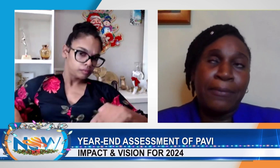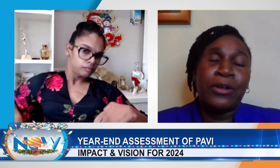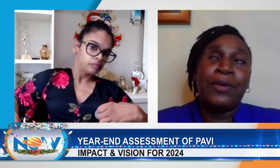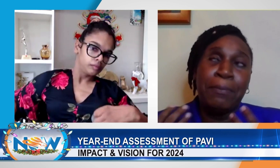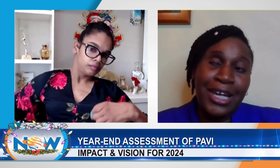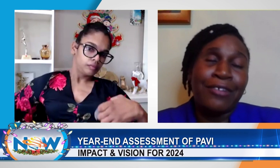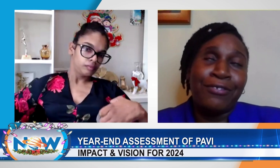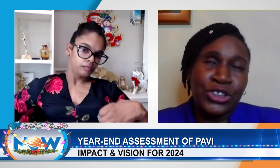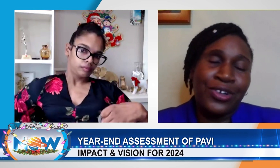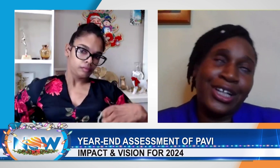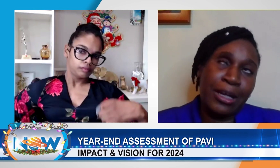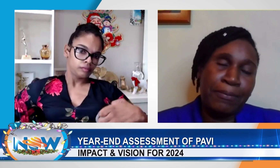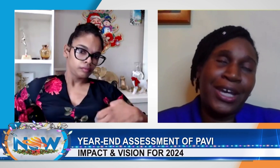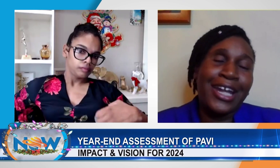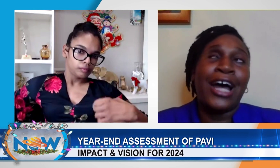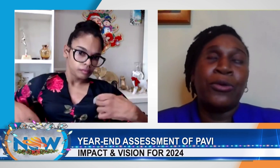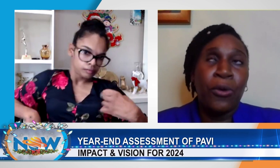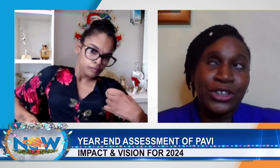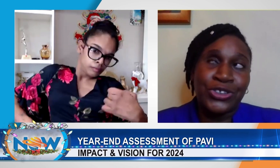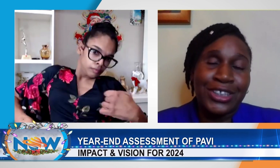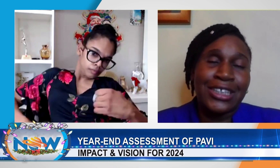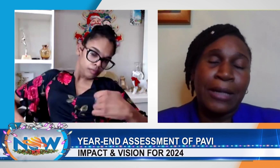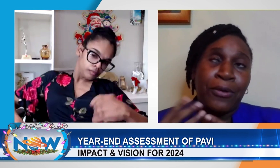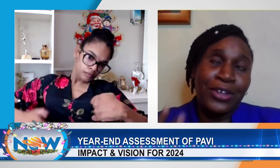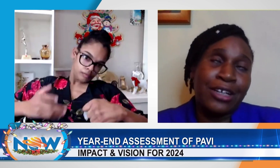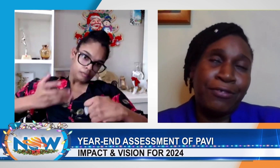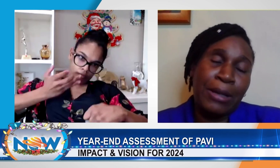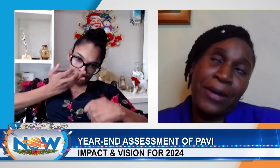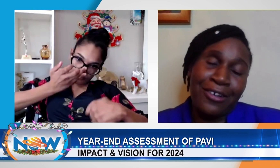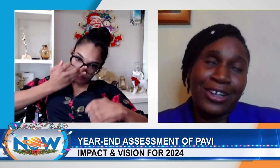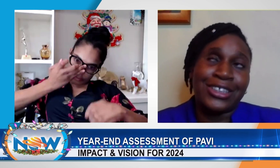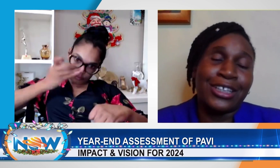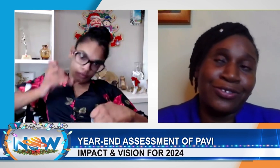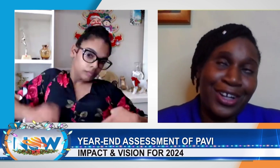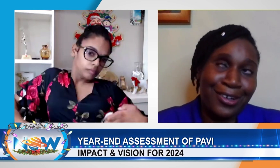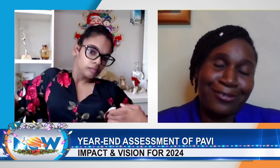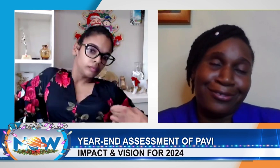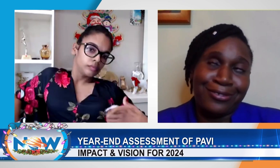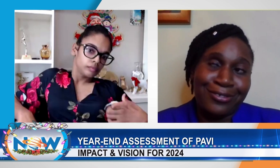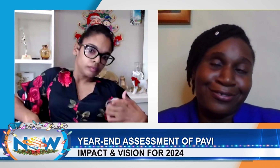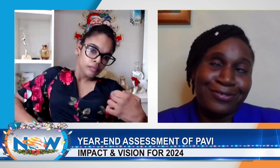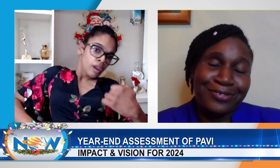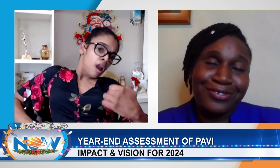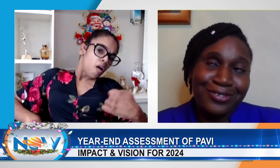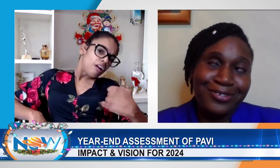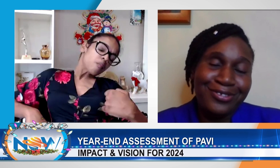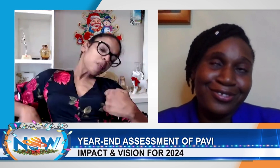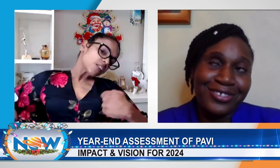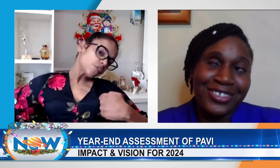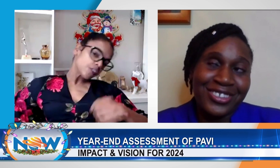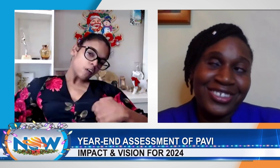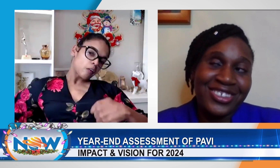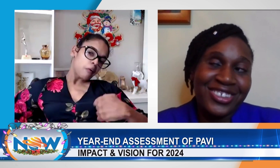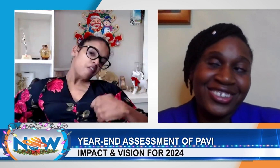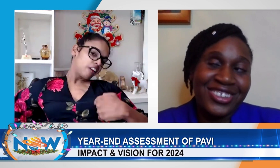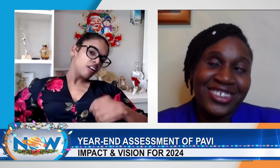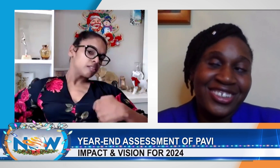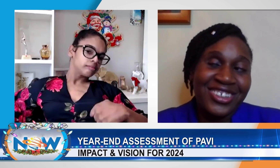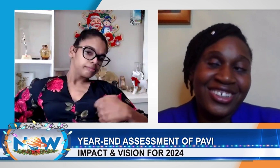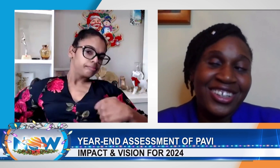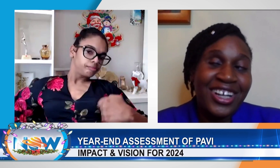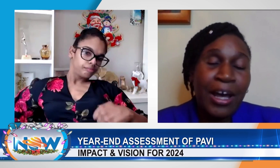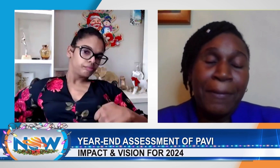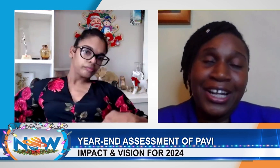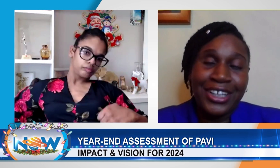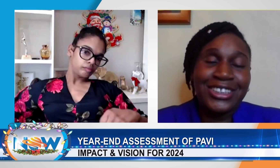comfortable with being visually impaired, and also it's important for the parents as well. So, how can persons reach out to Pavi